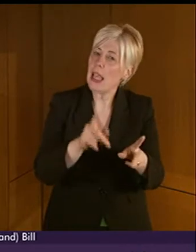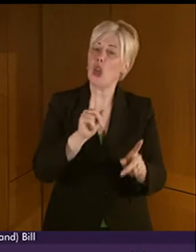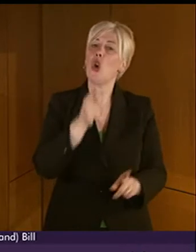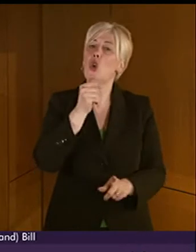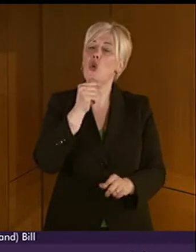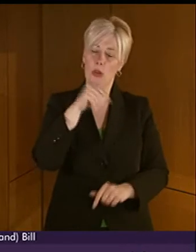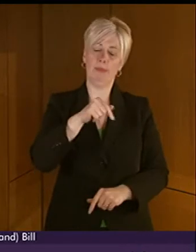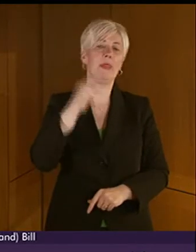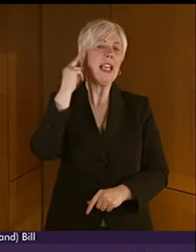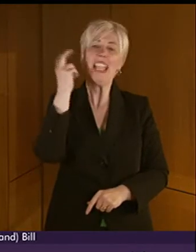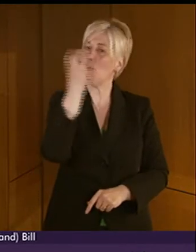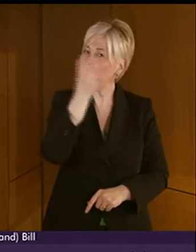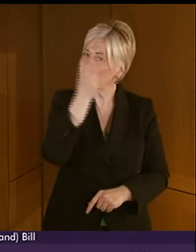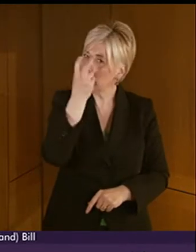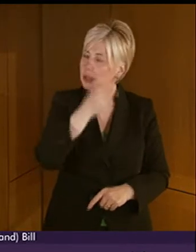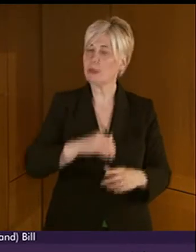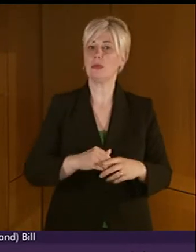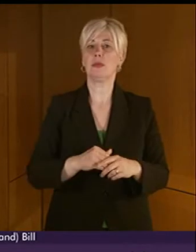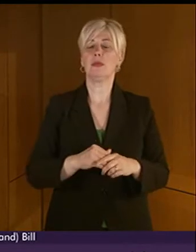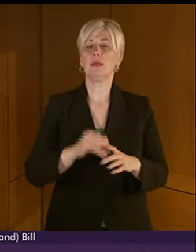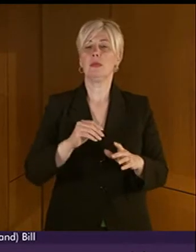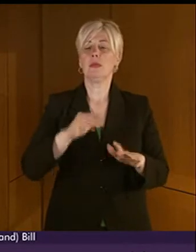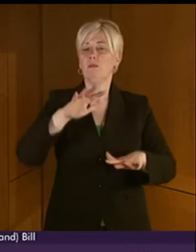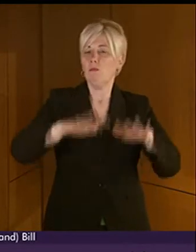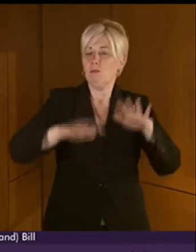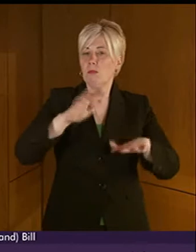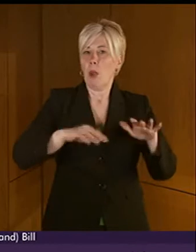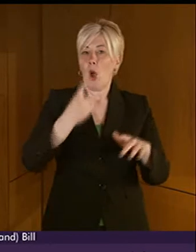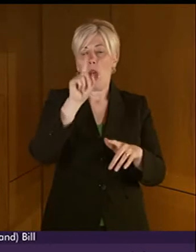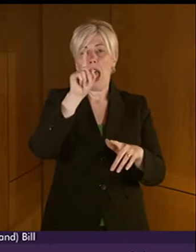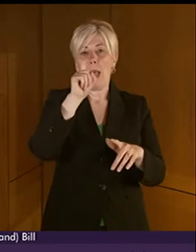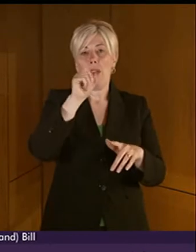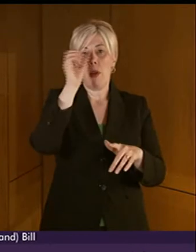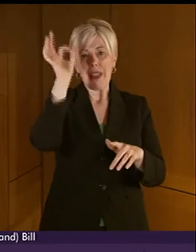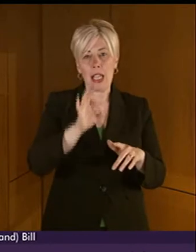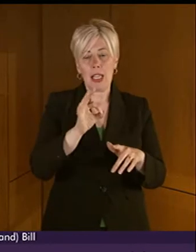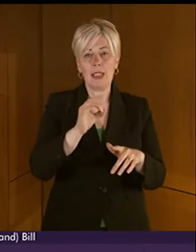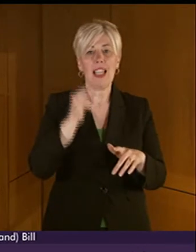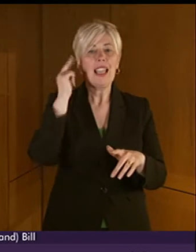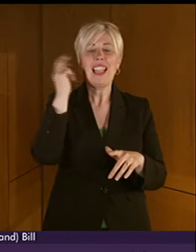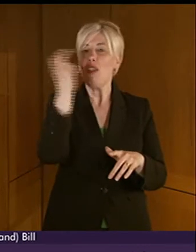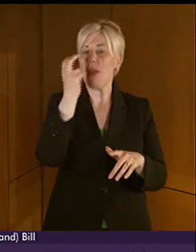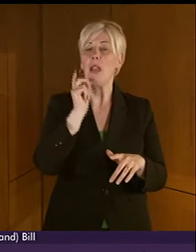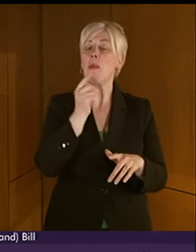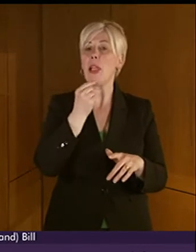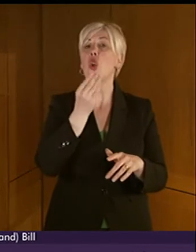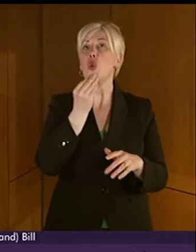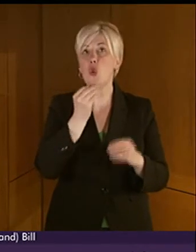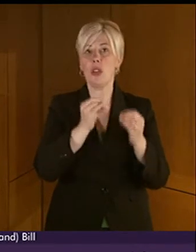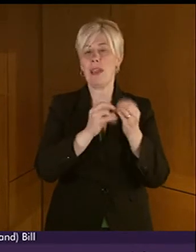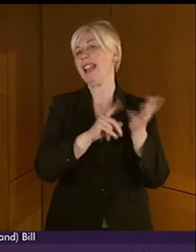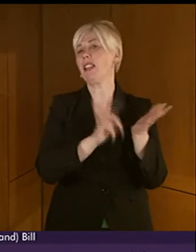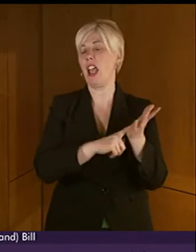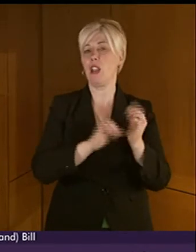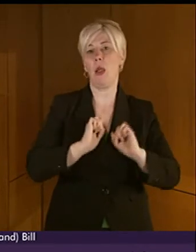community. It's estimated that 11% of deaf-blind people use BSL